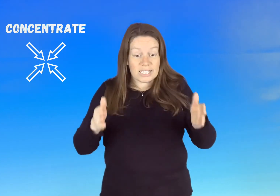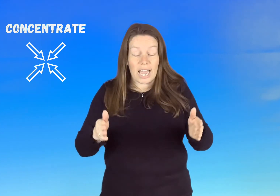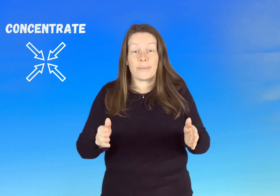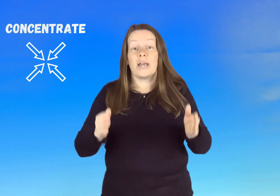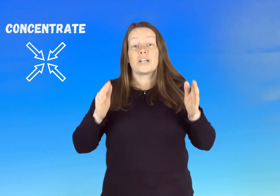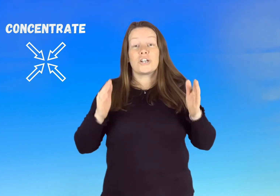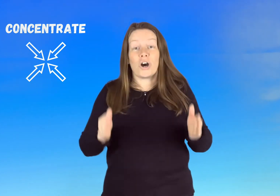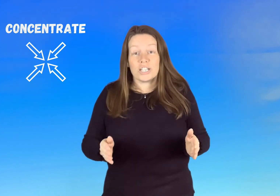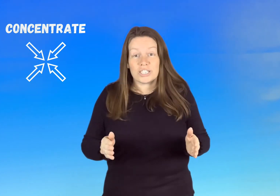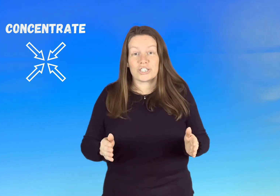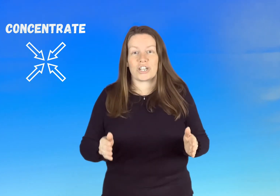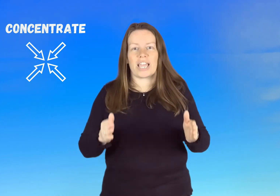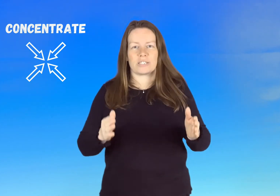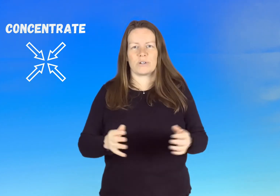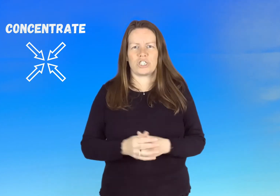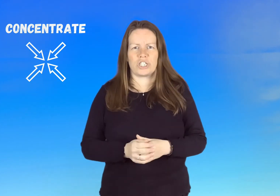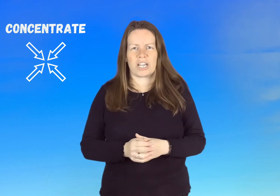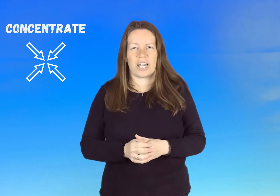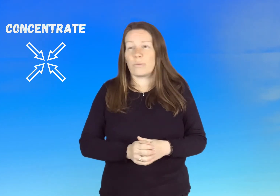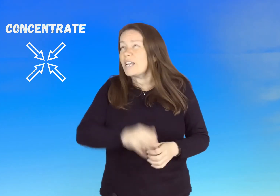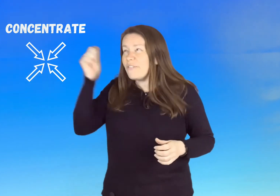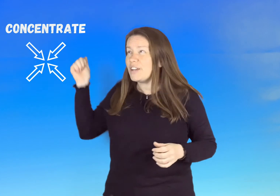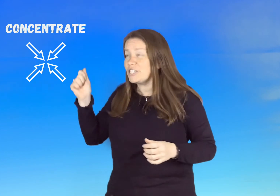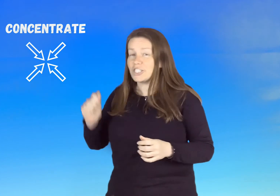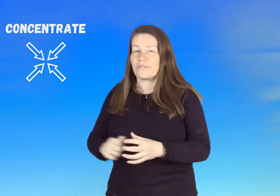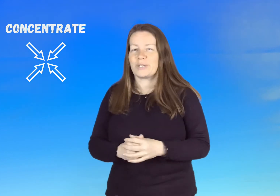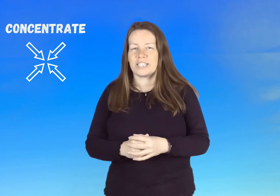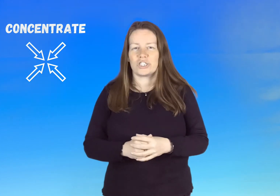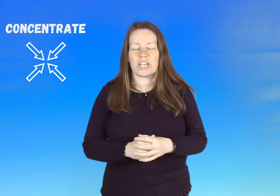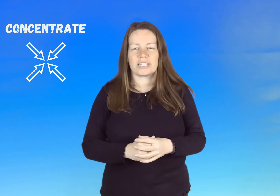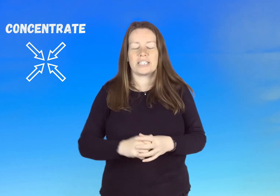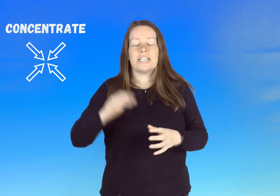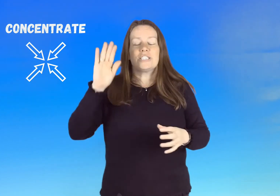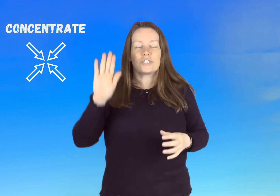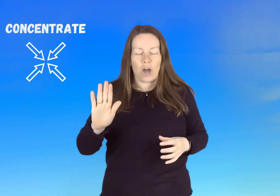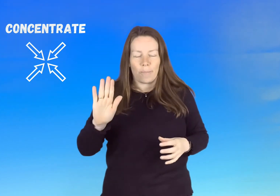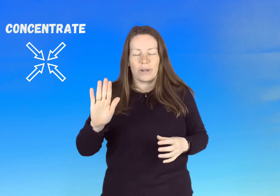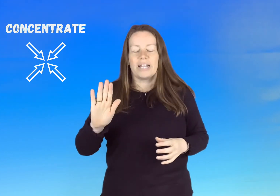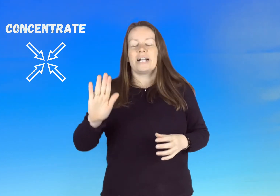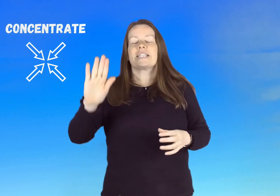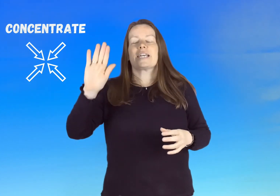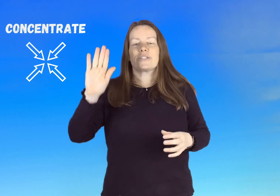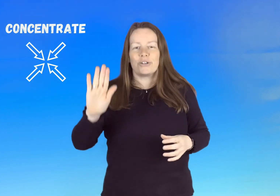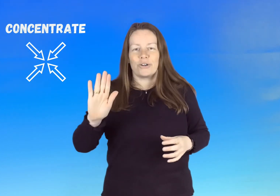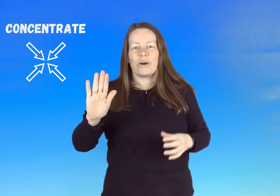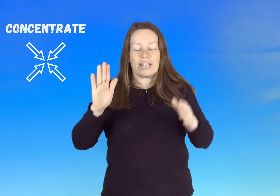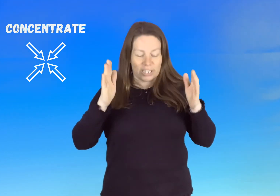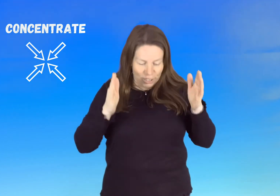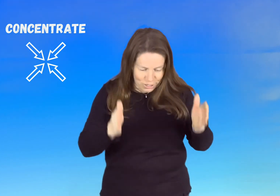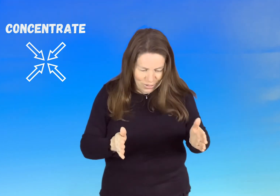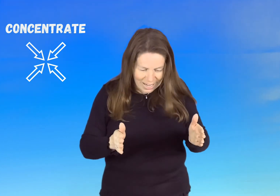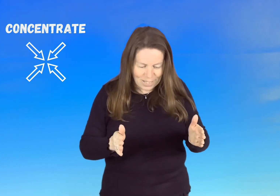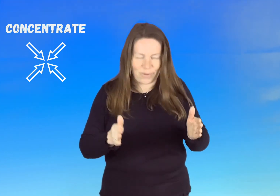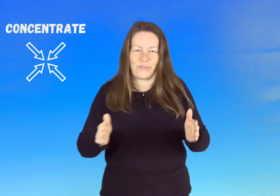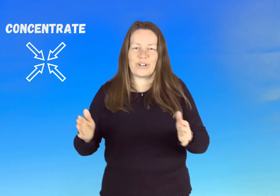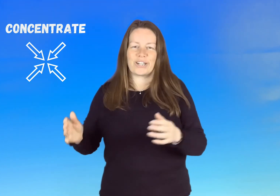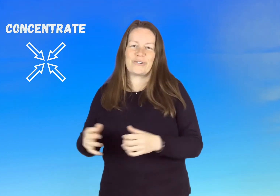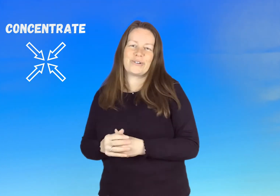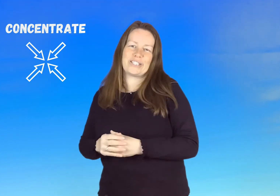time concentrate as much as you can when you find yourself being distracted stop and think no no i need to do this before i go and